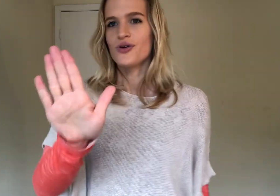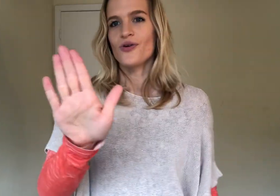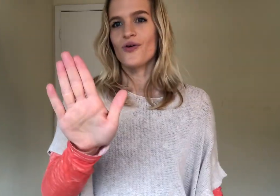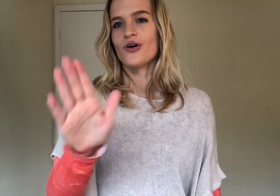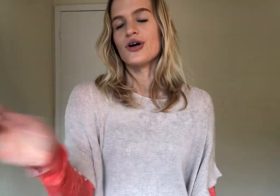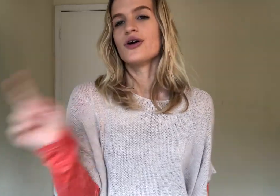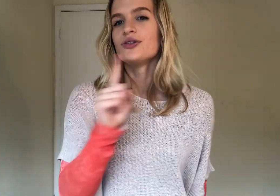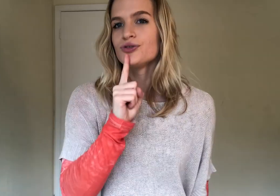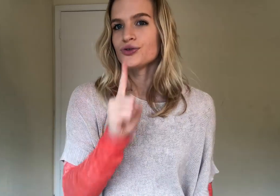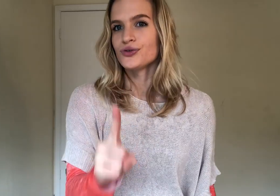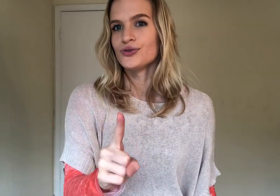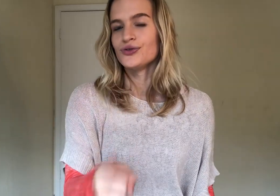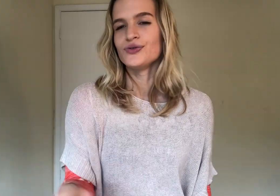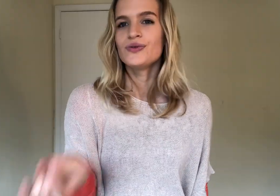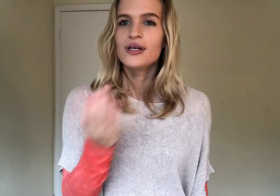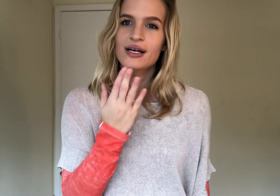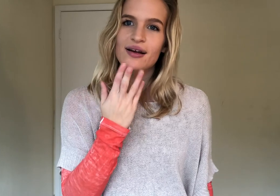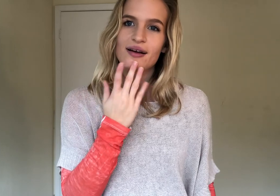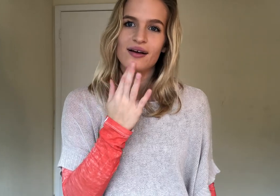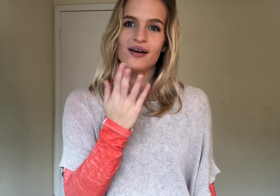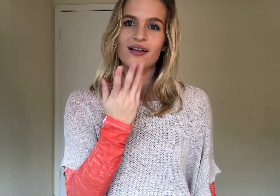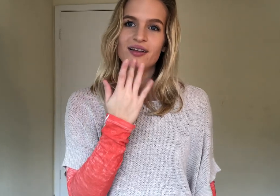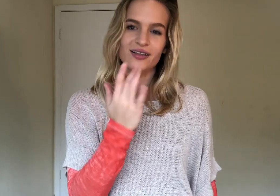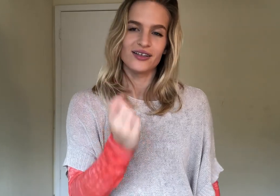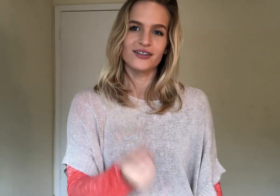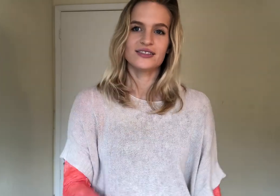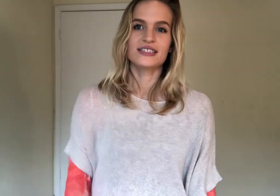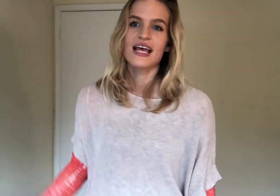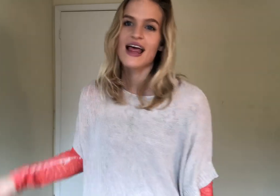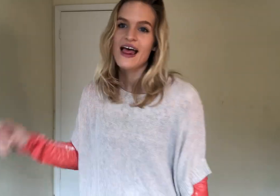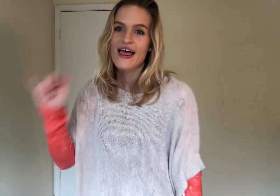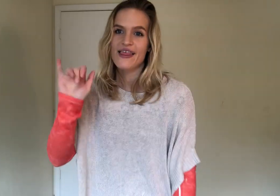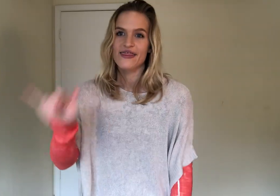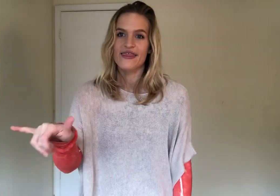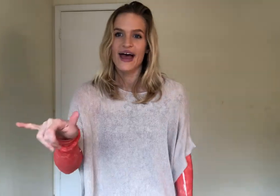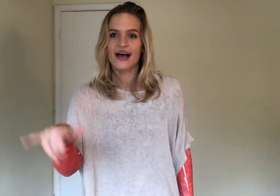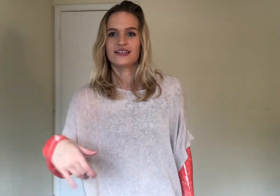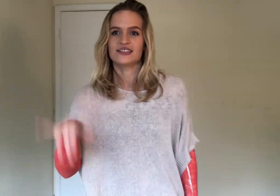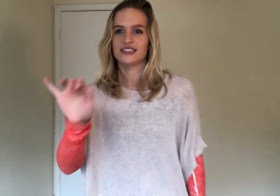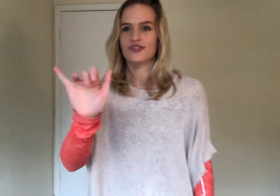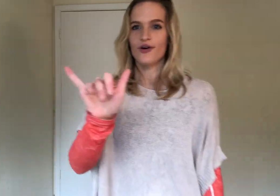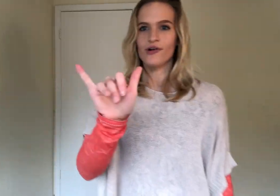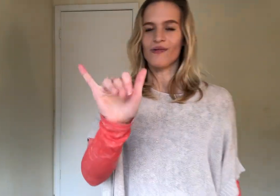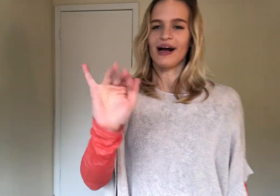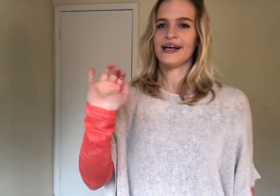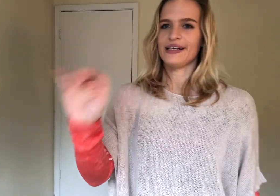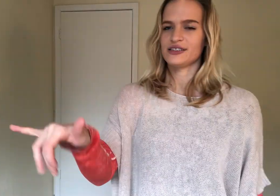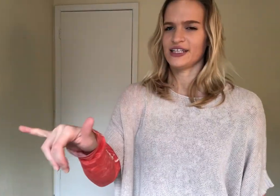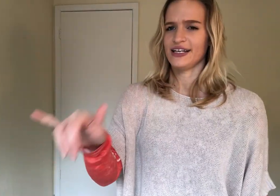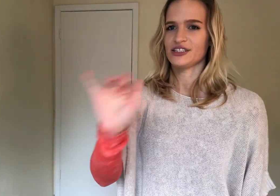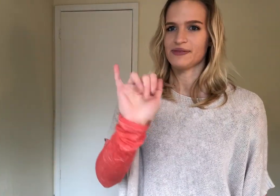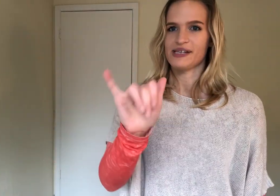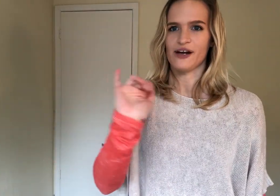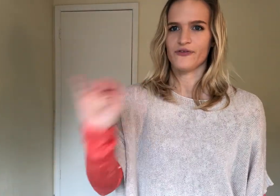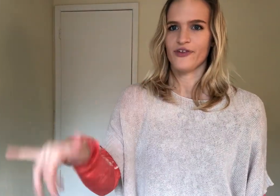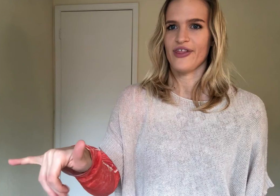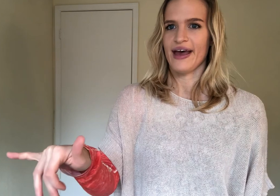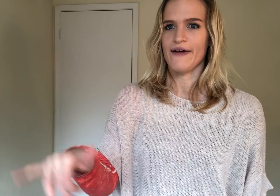Your. True. Colors. That. So just throw a Y handshake down for that.